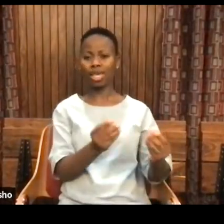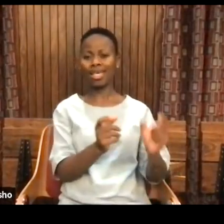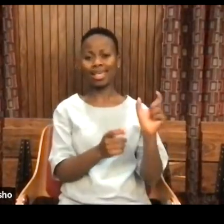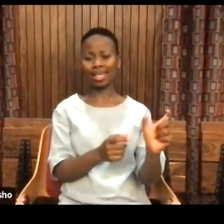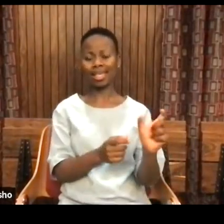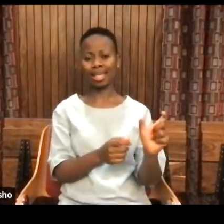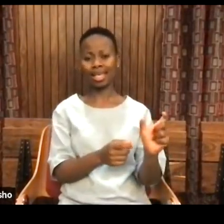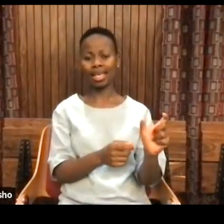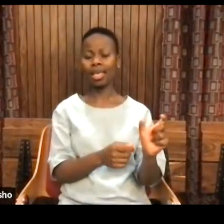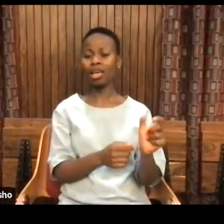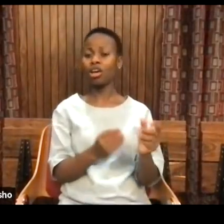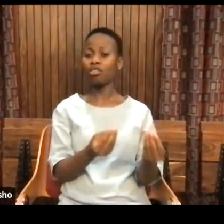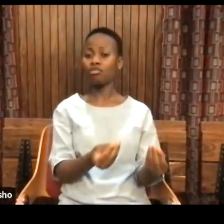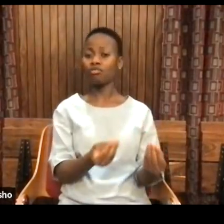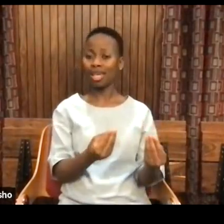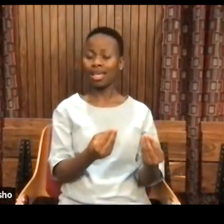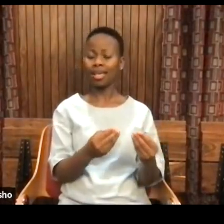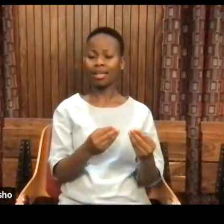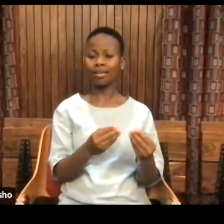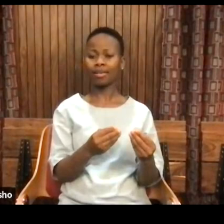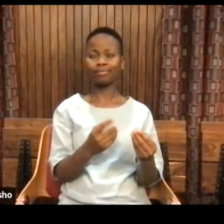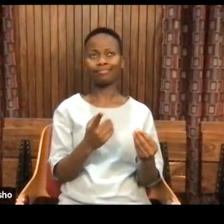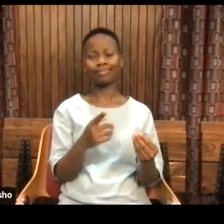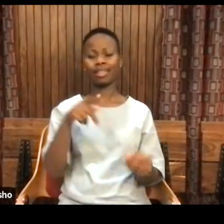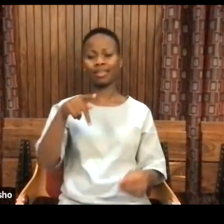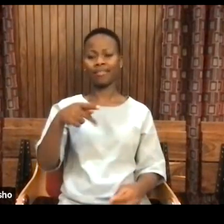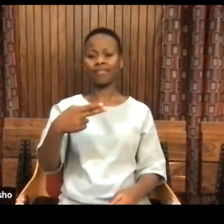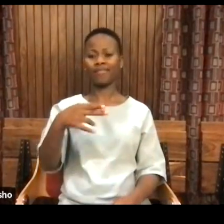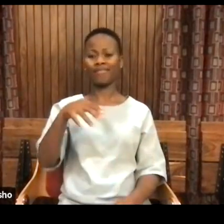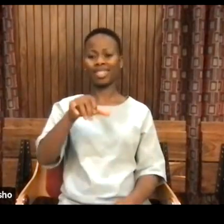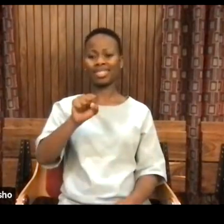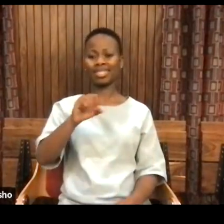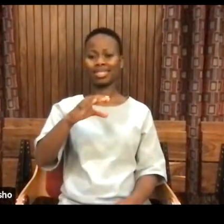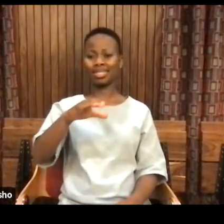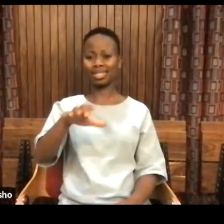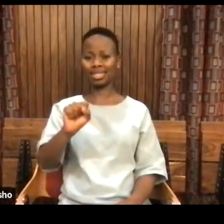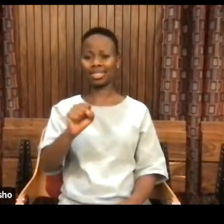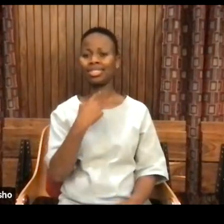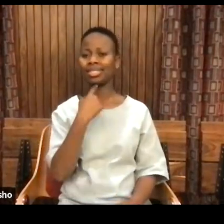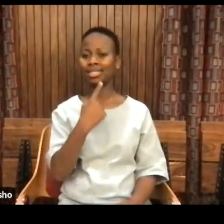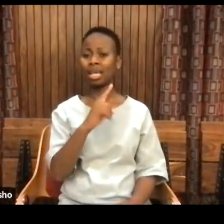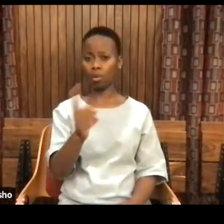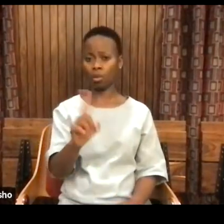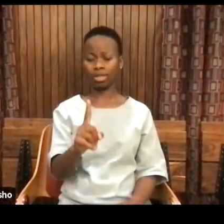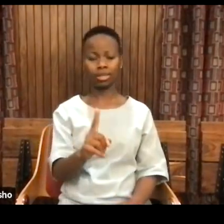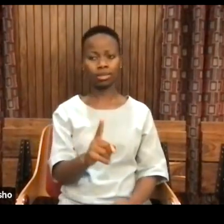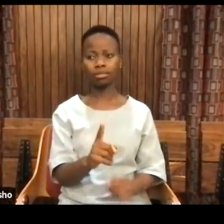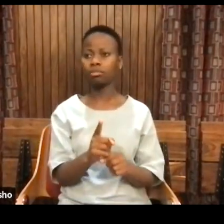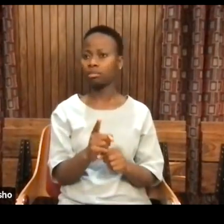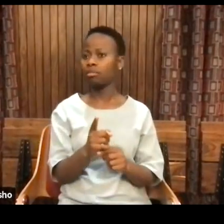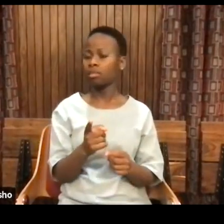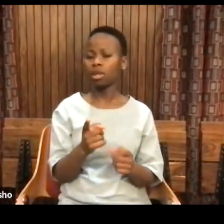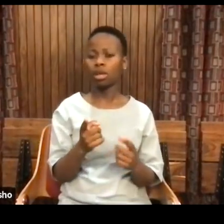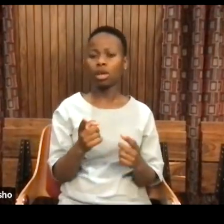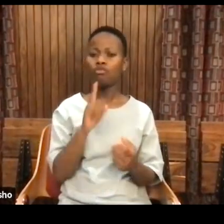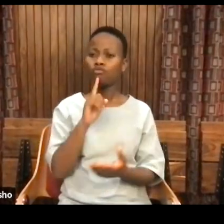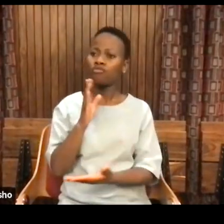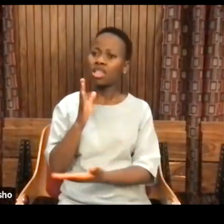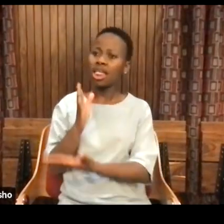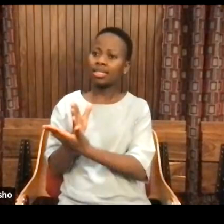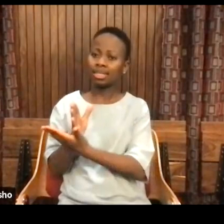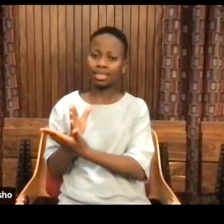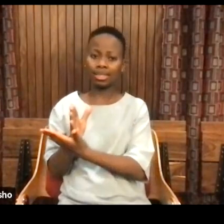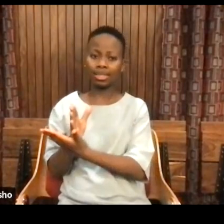Greek metaphysics has this idea that there is a really real thing in and of itself that is reality